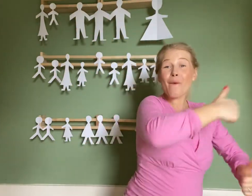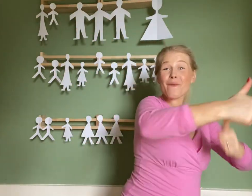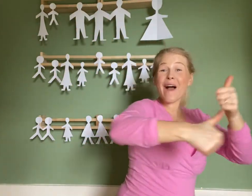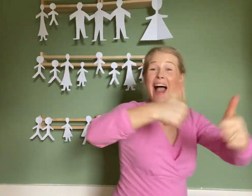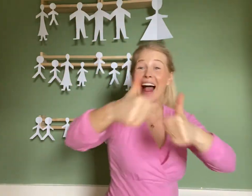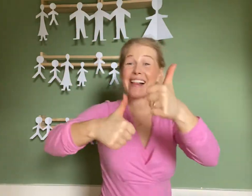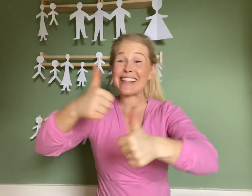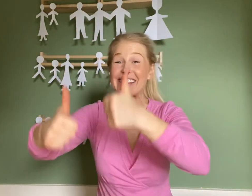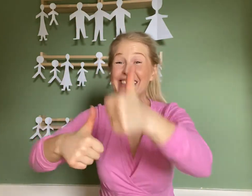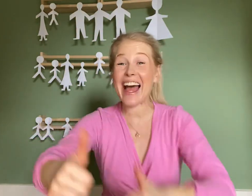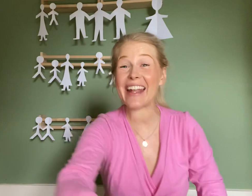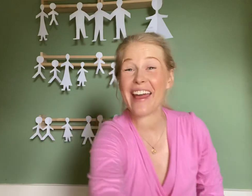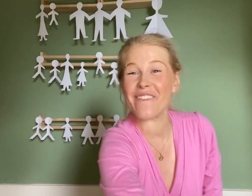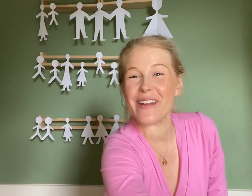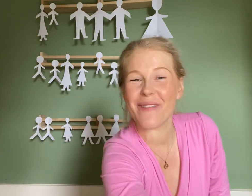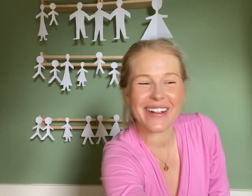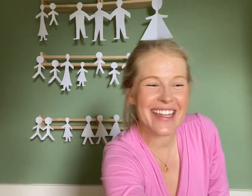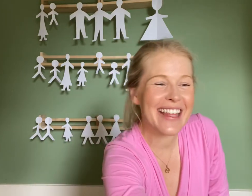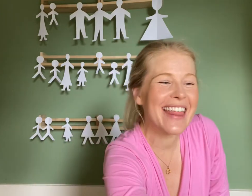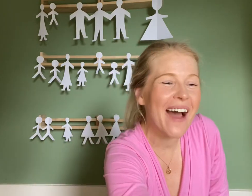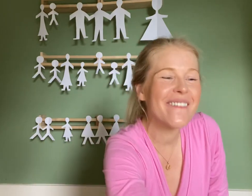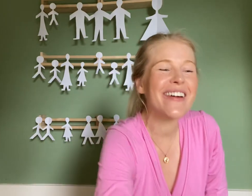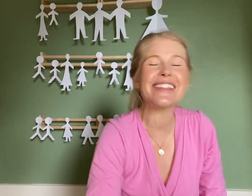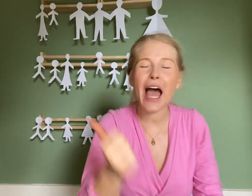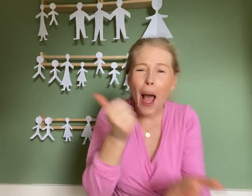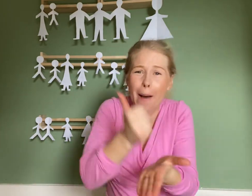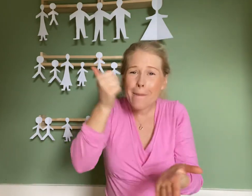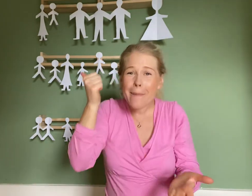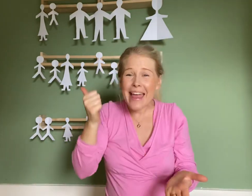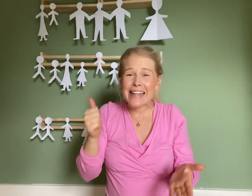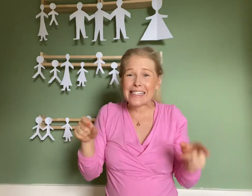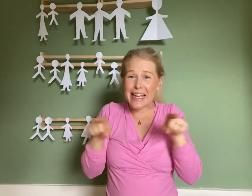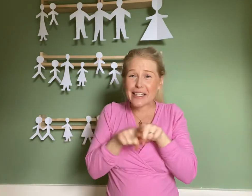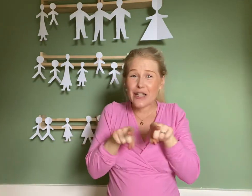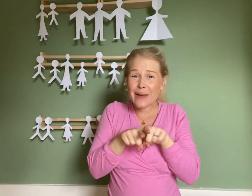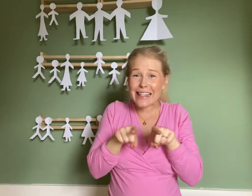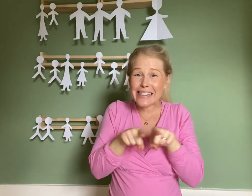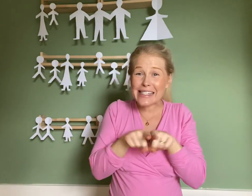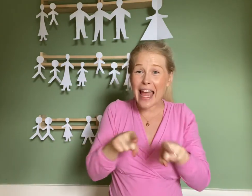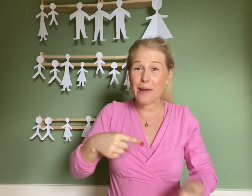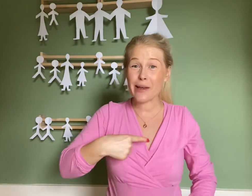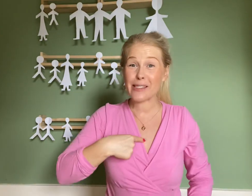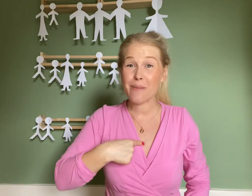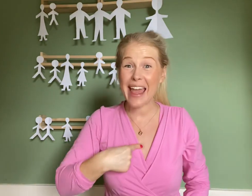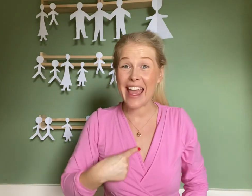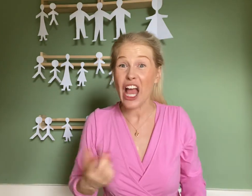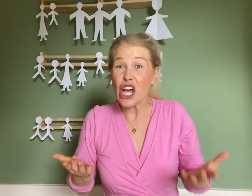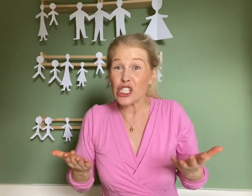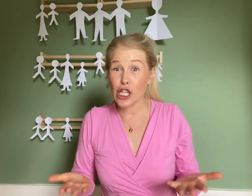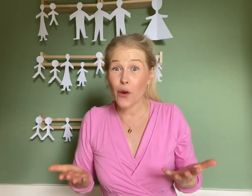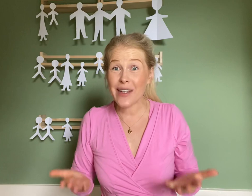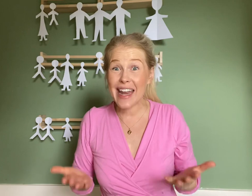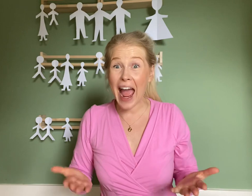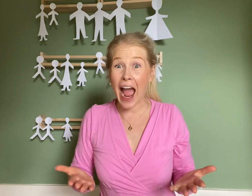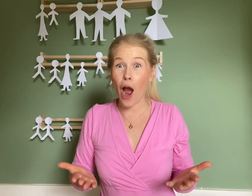Well done everybody. That was amazing doing the same as me. So now